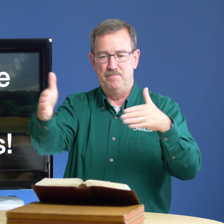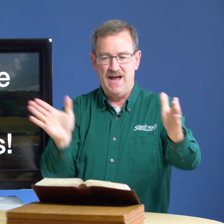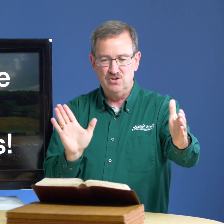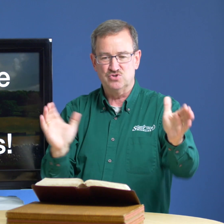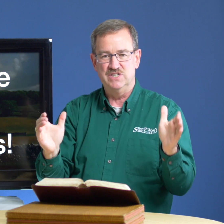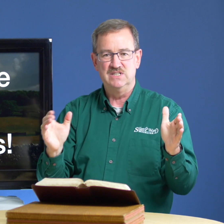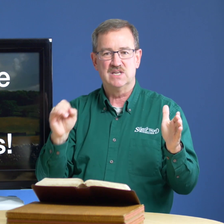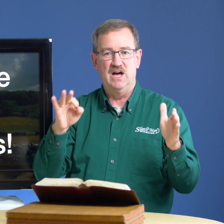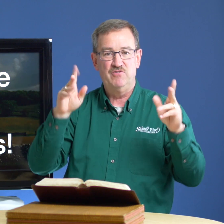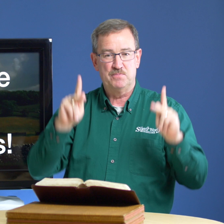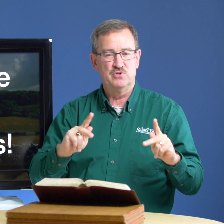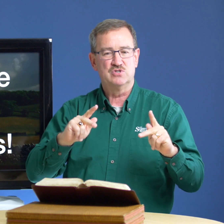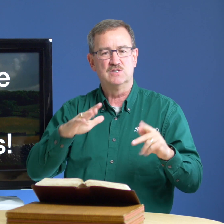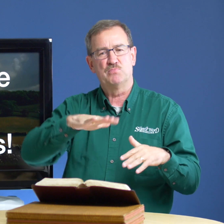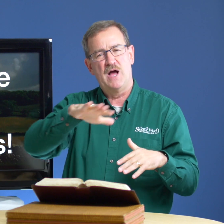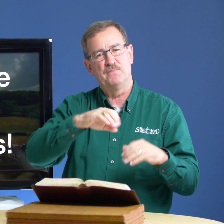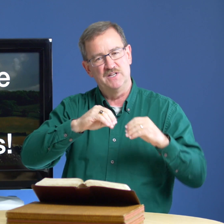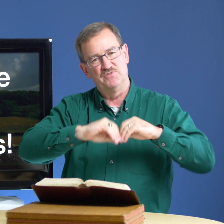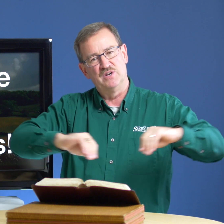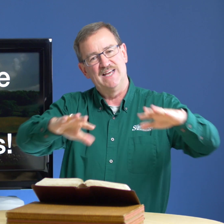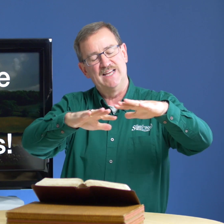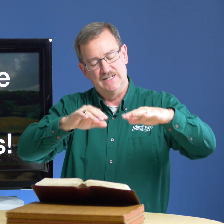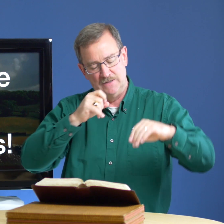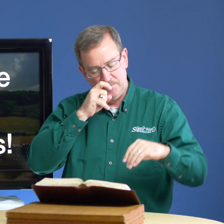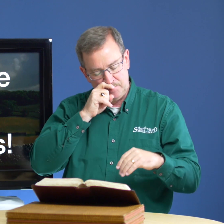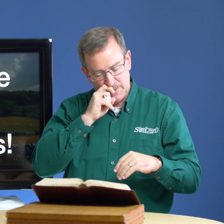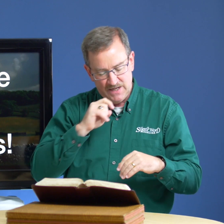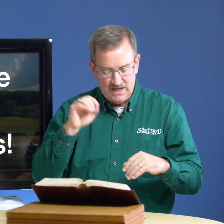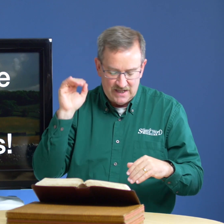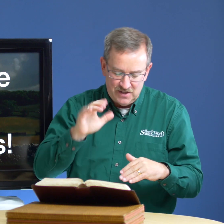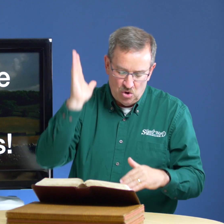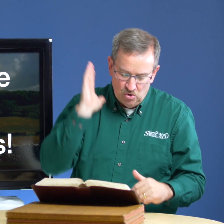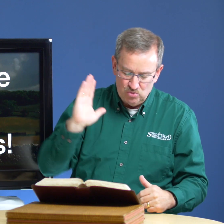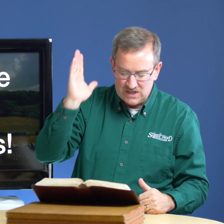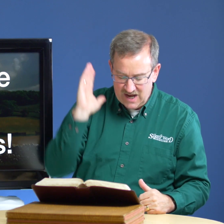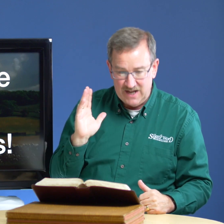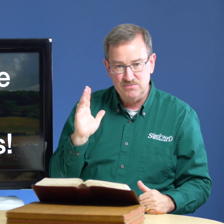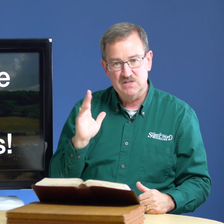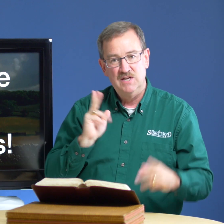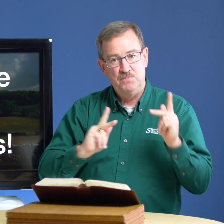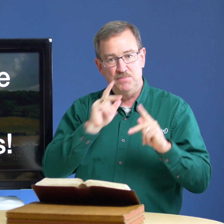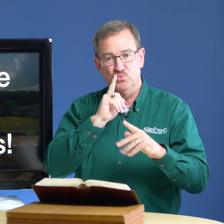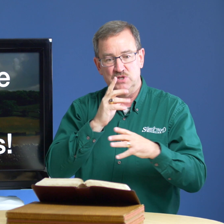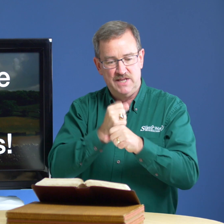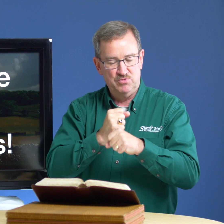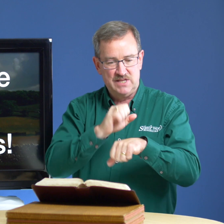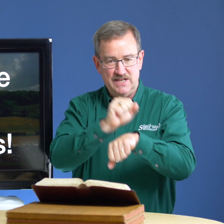boundaries of a person's property of their land uh in the old times people would they would take